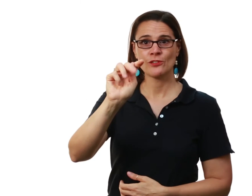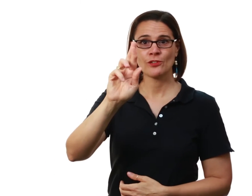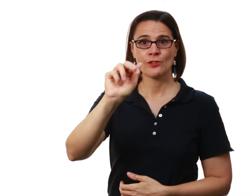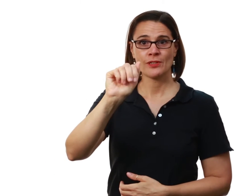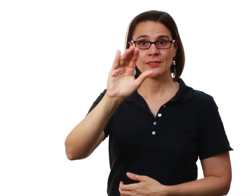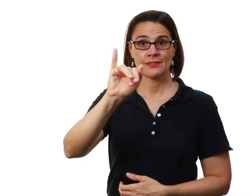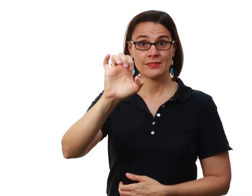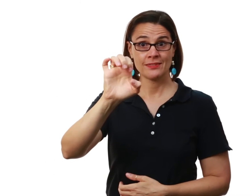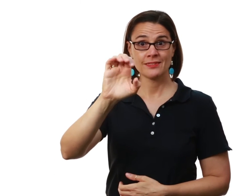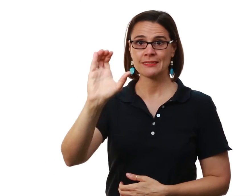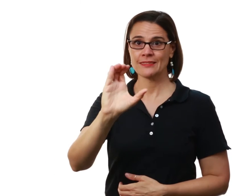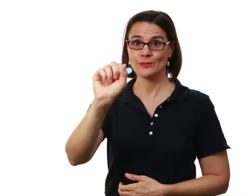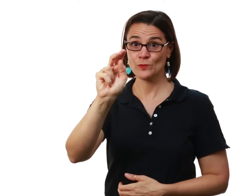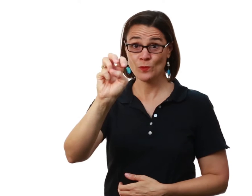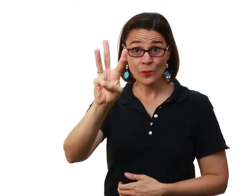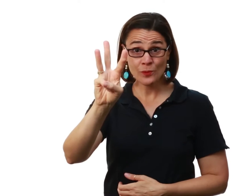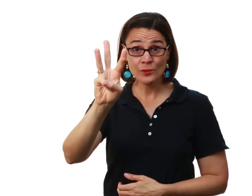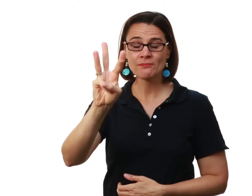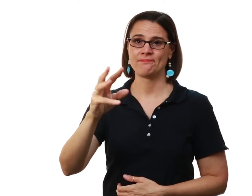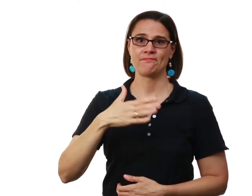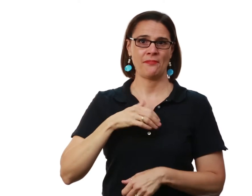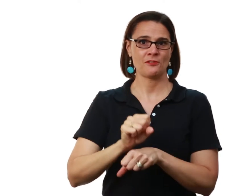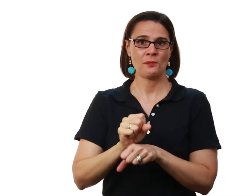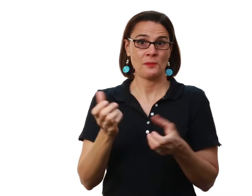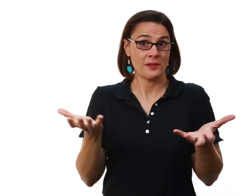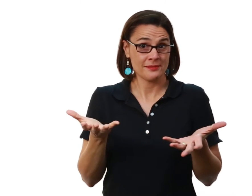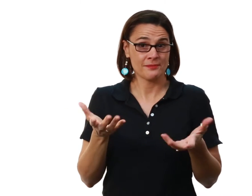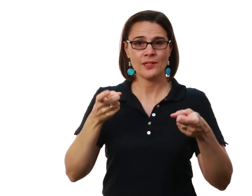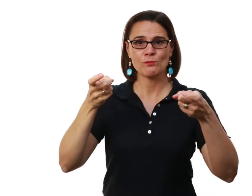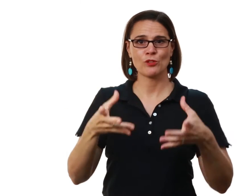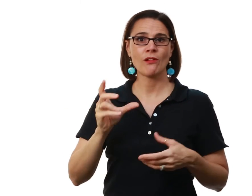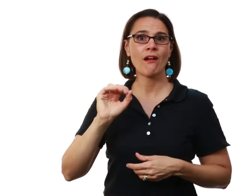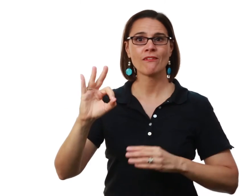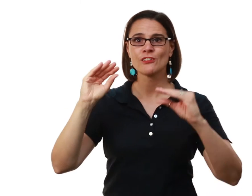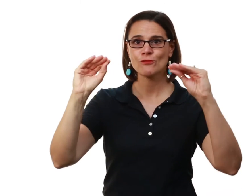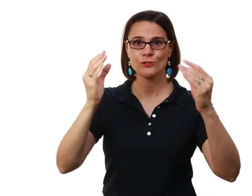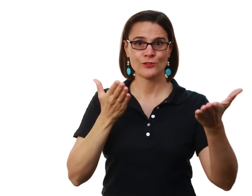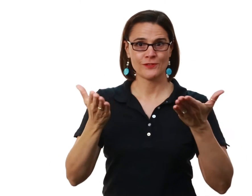I am Tracy C. Snow and I am the Administrator of Instructional Services